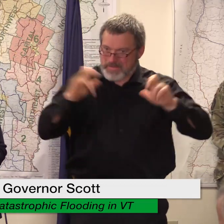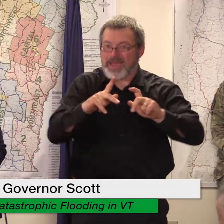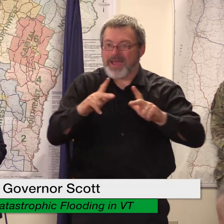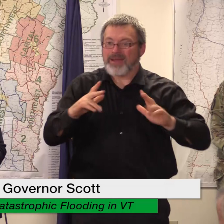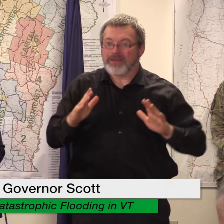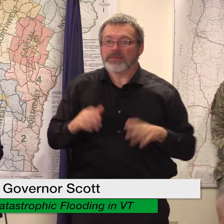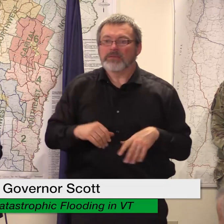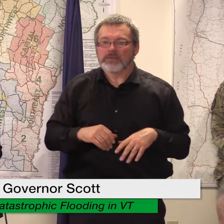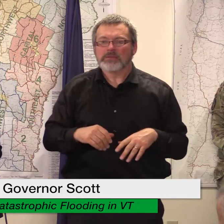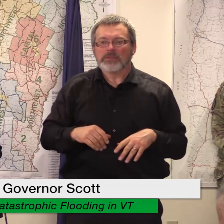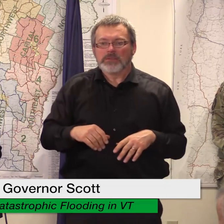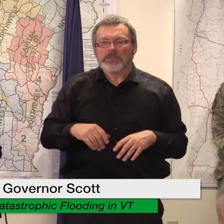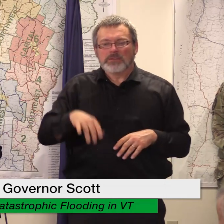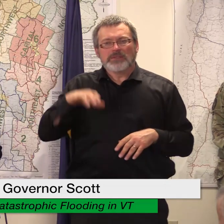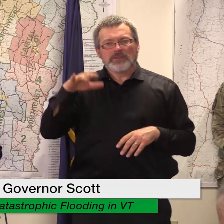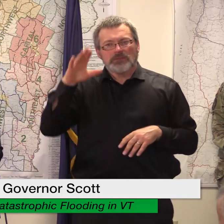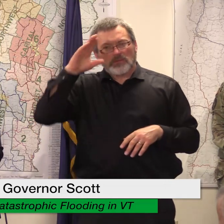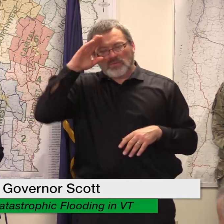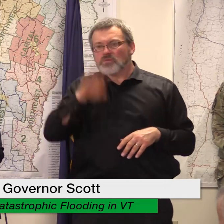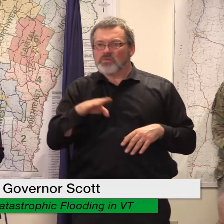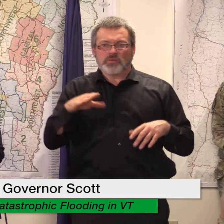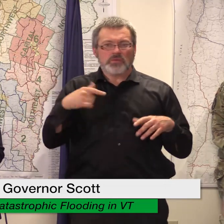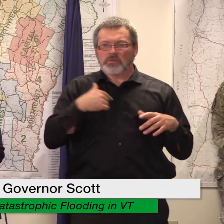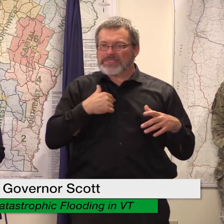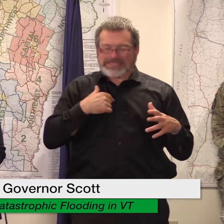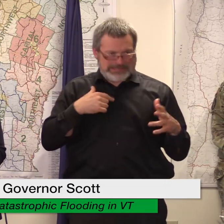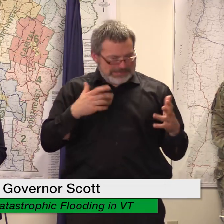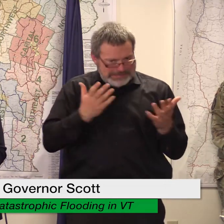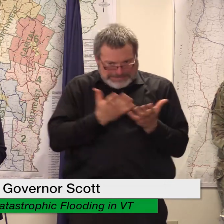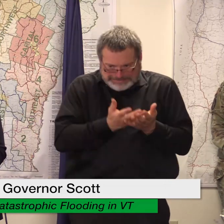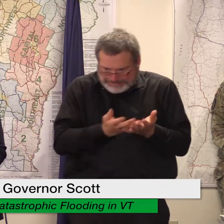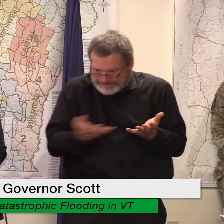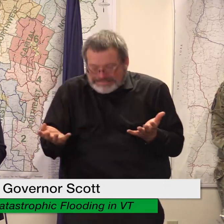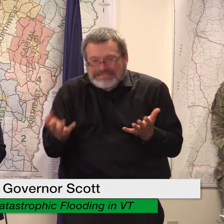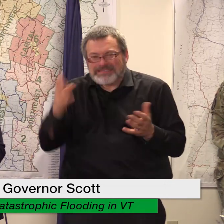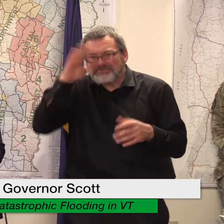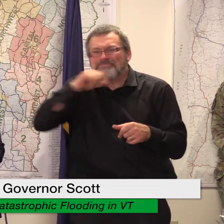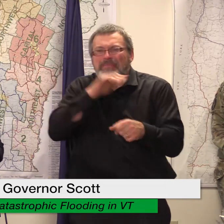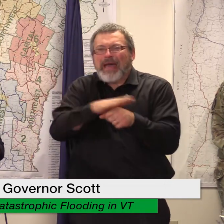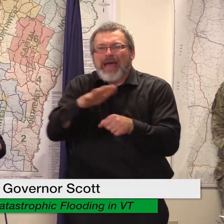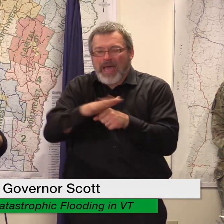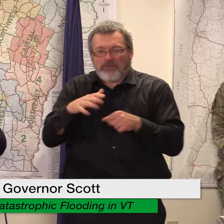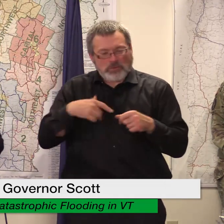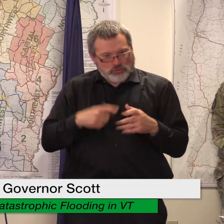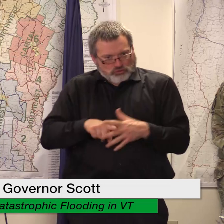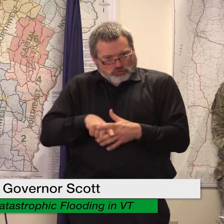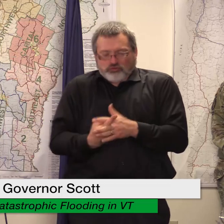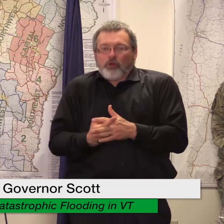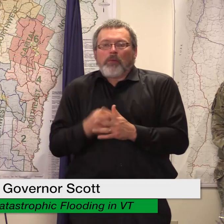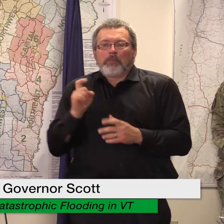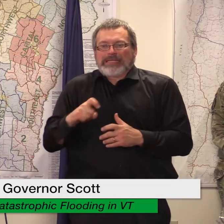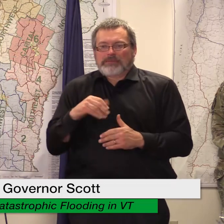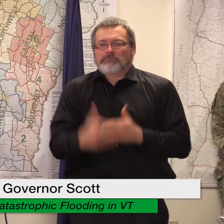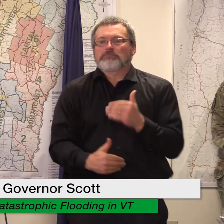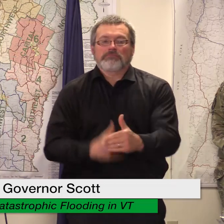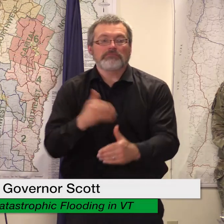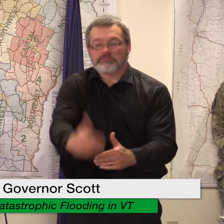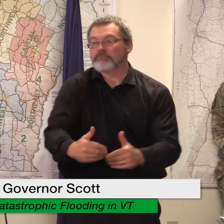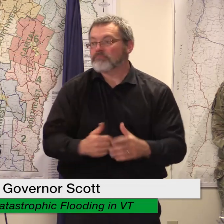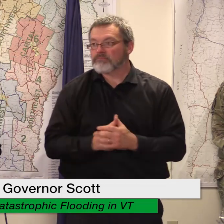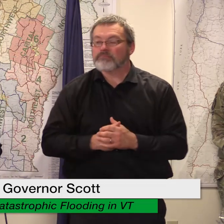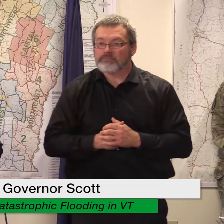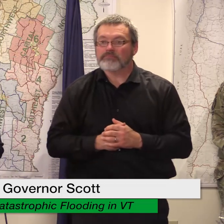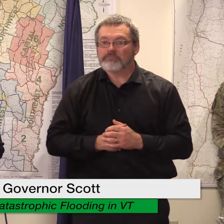addressing all the gaps we know this but it is a start and we're moving forward and we want to help as much as we can and